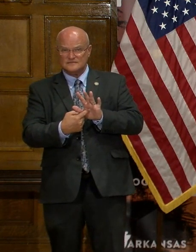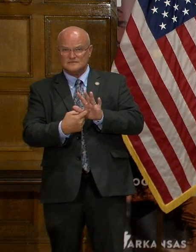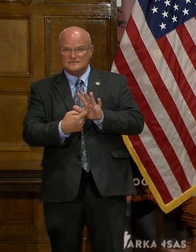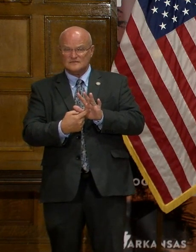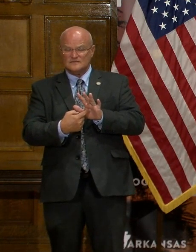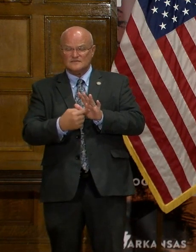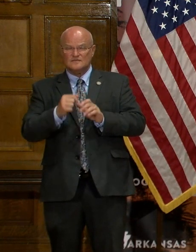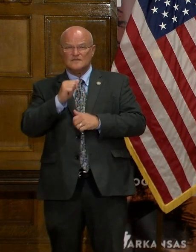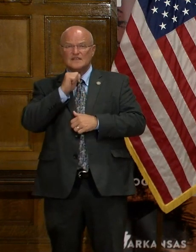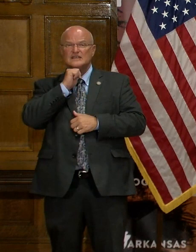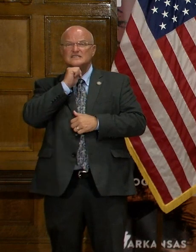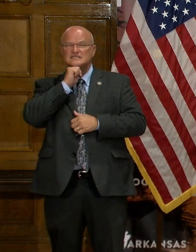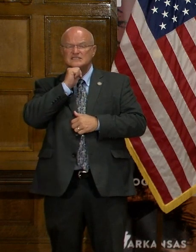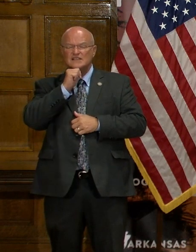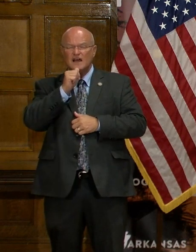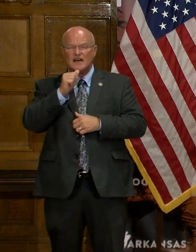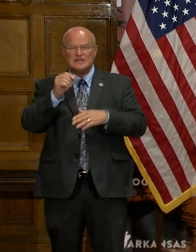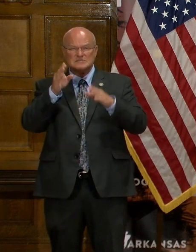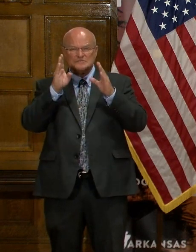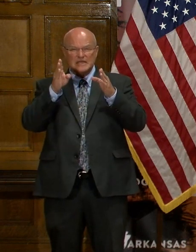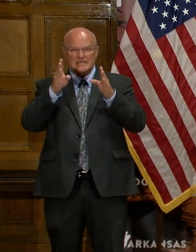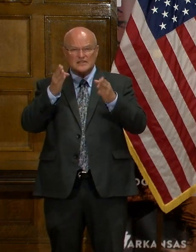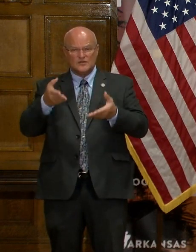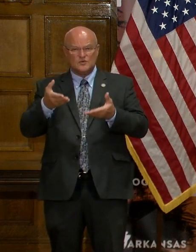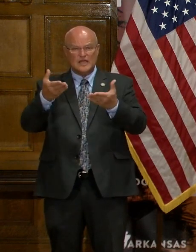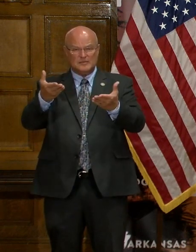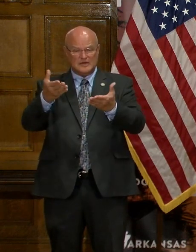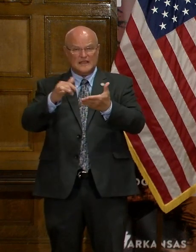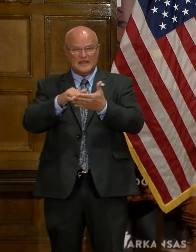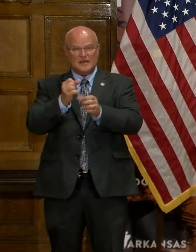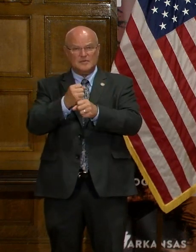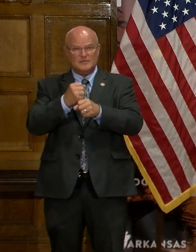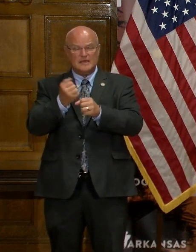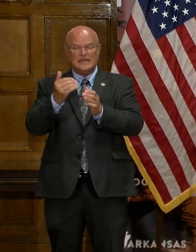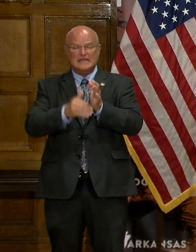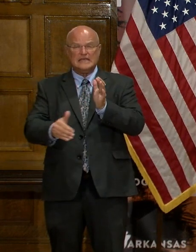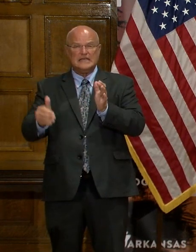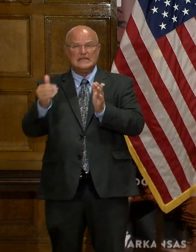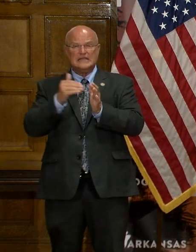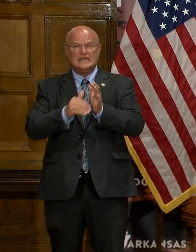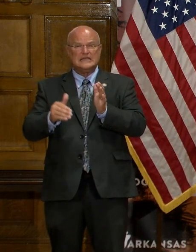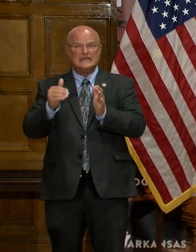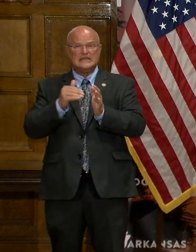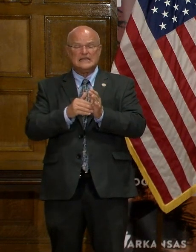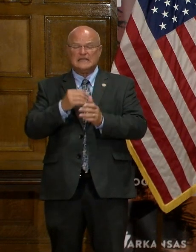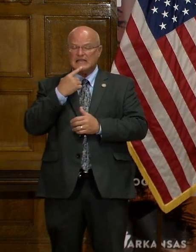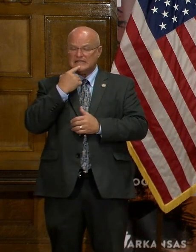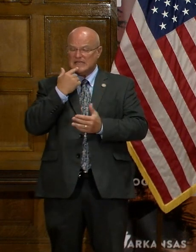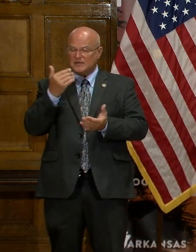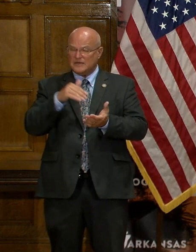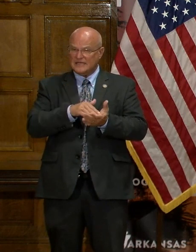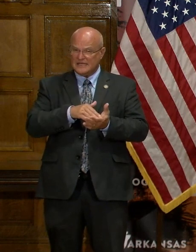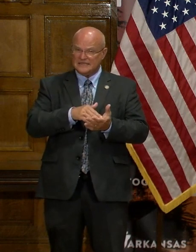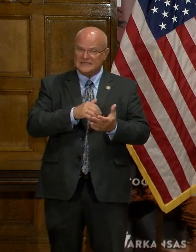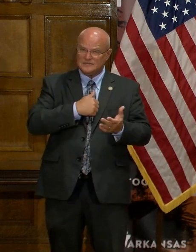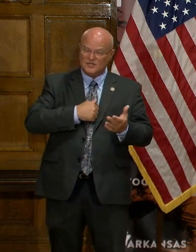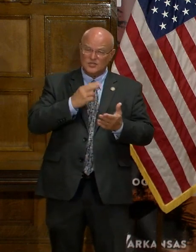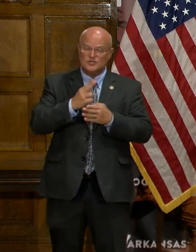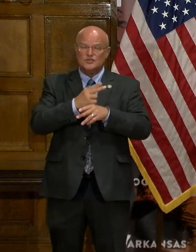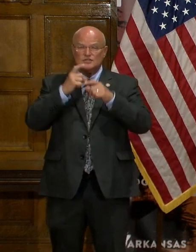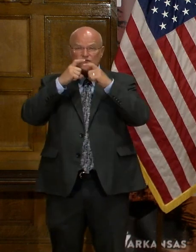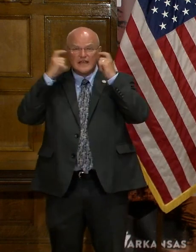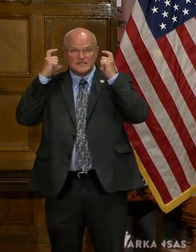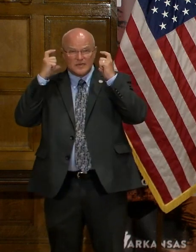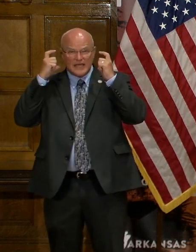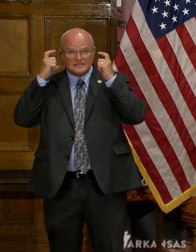rigorous adherence to the recommendations that have been made over and over again, and I will repeat them. I'm sorry. Using your face